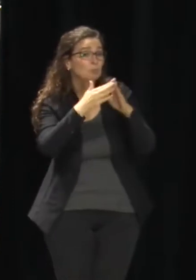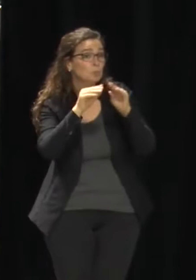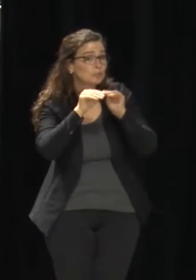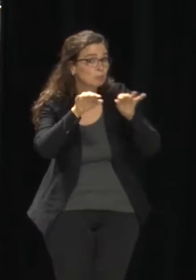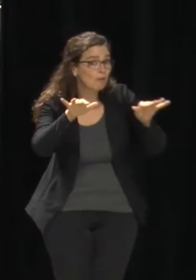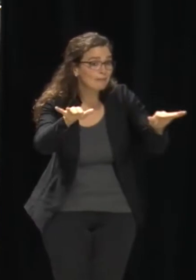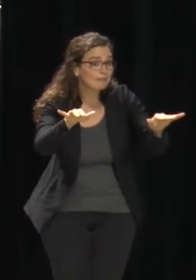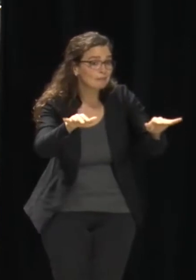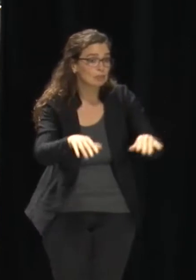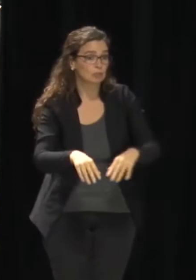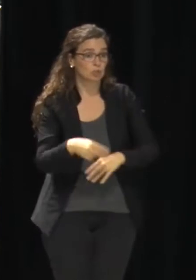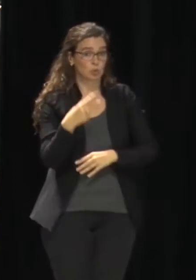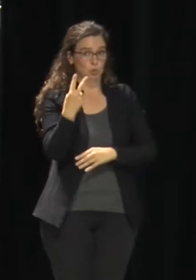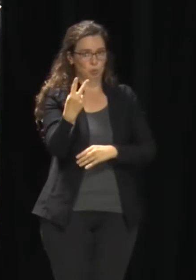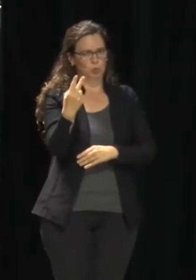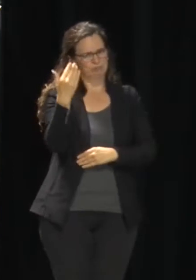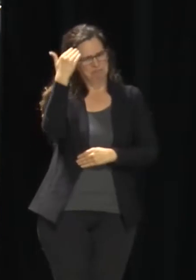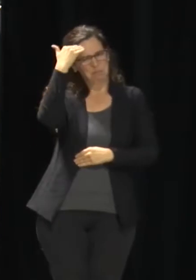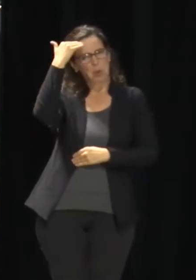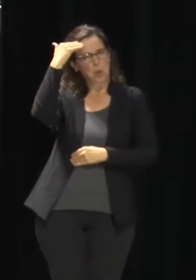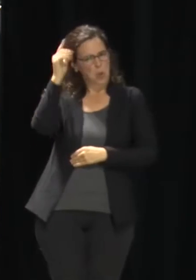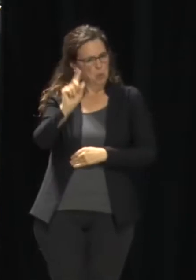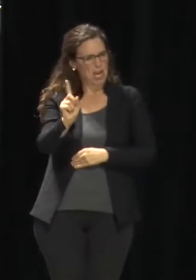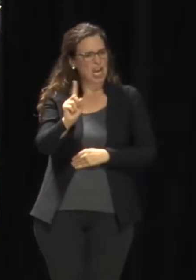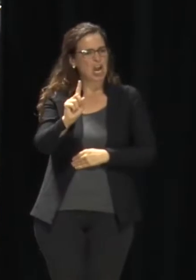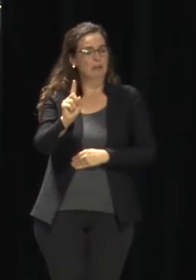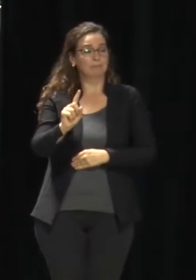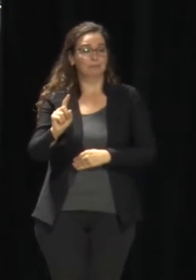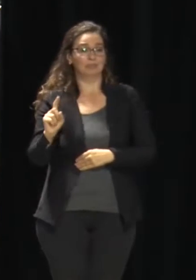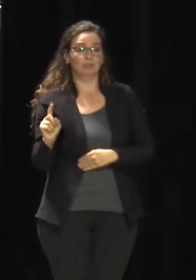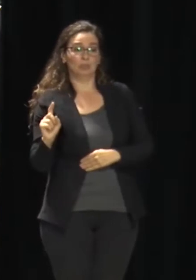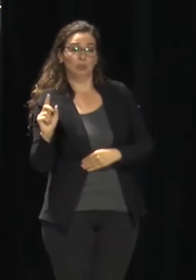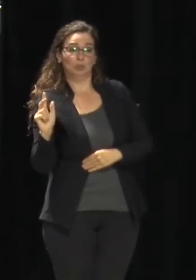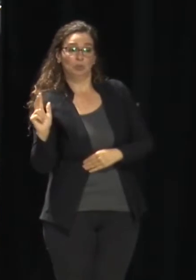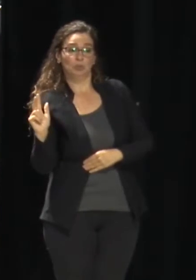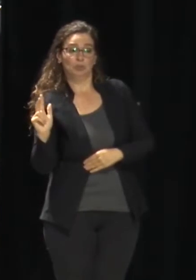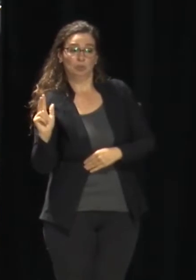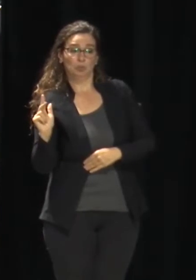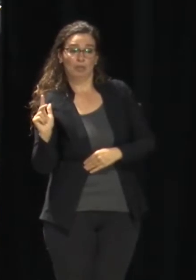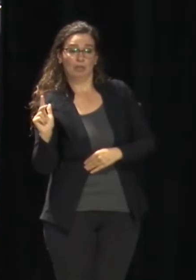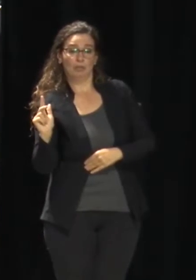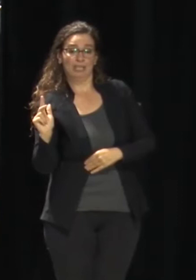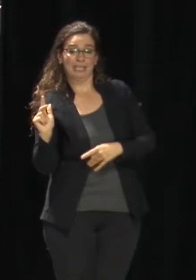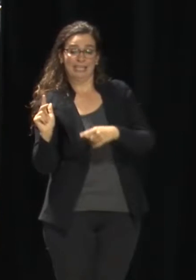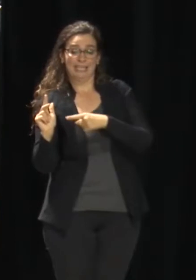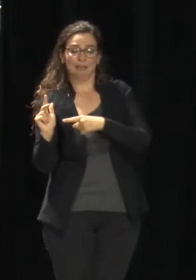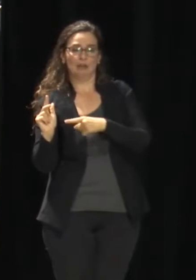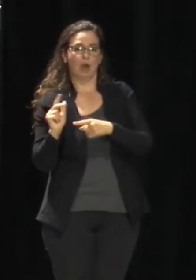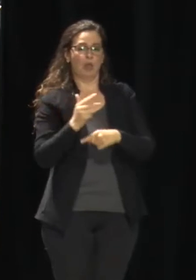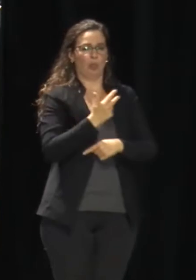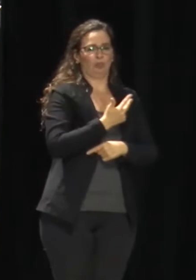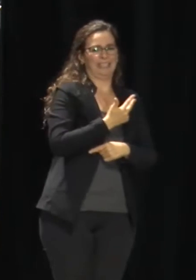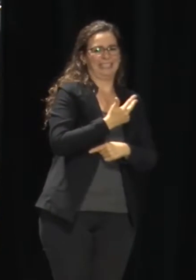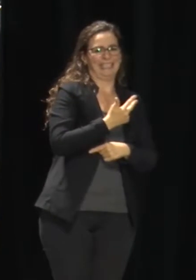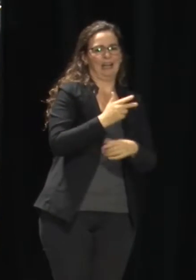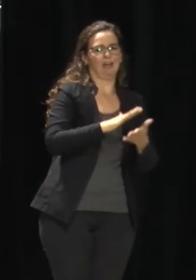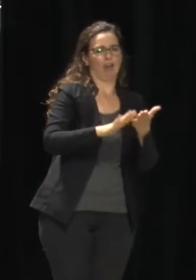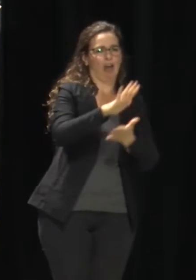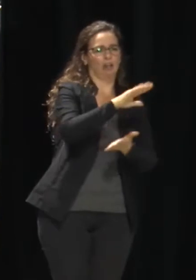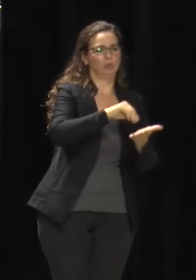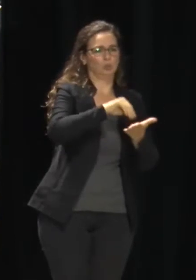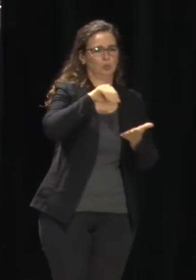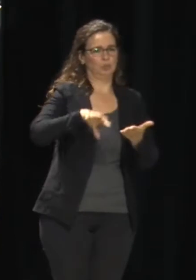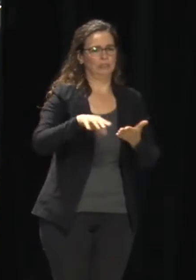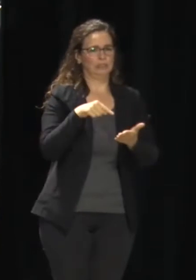look at out of the 23, three out of the 23 are college students or faculty. Six out of the